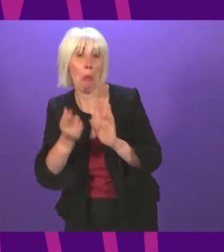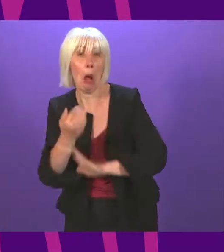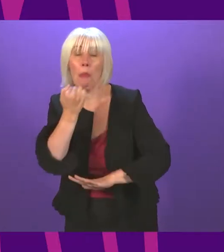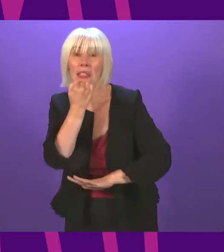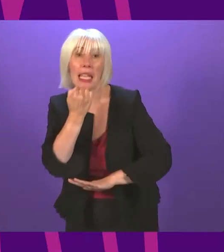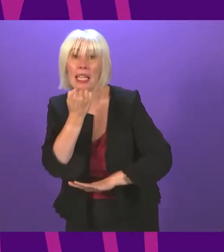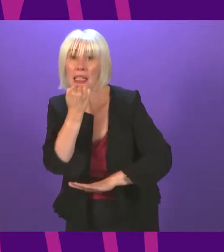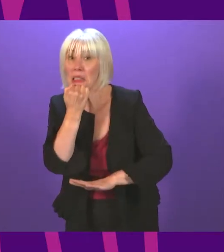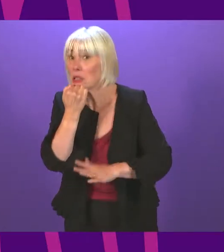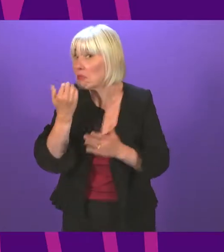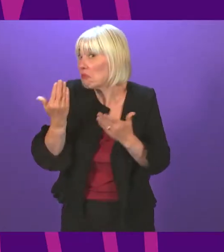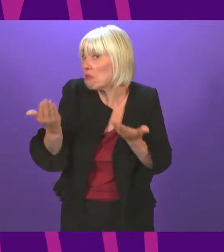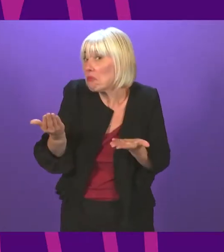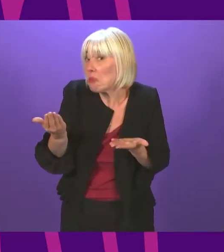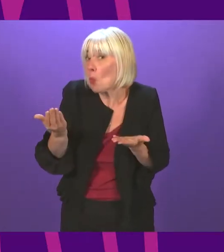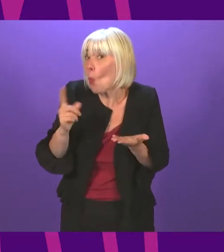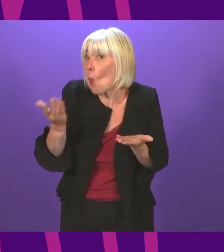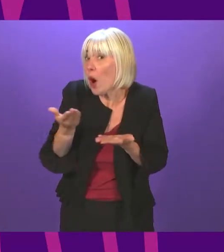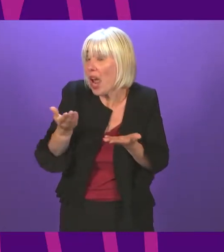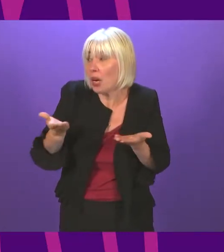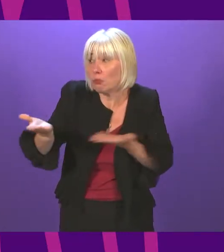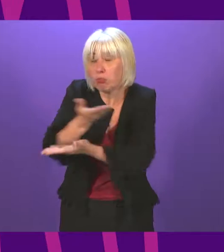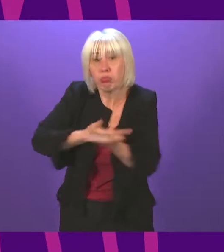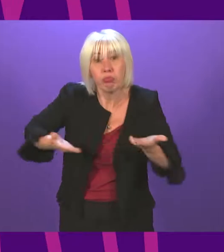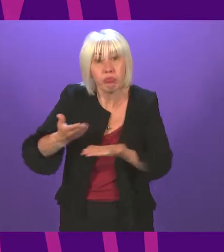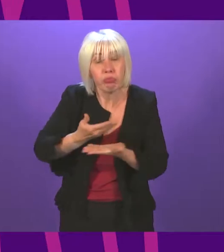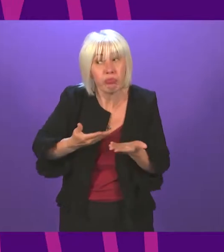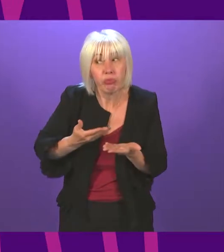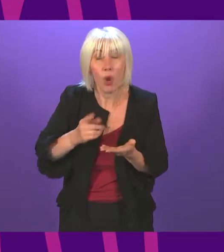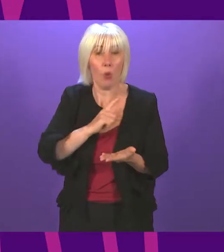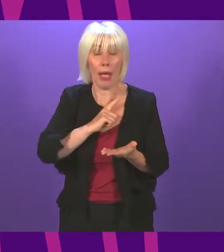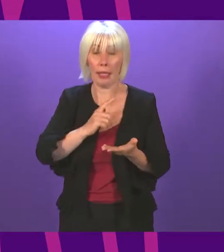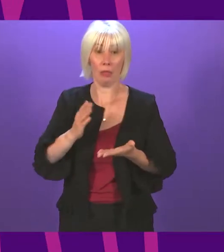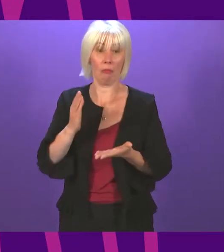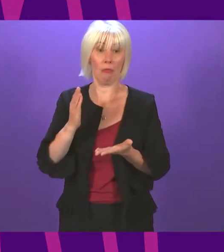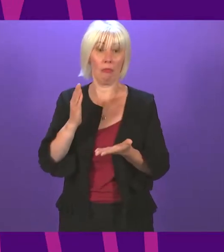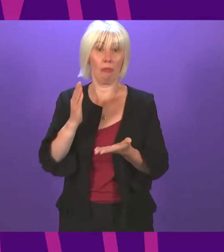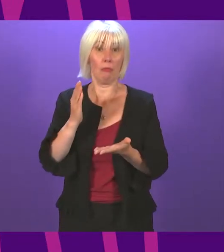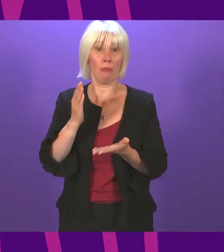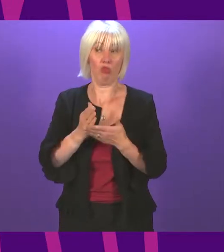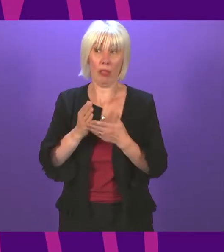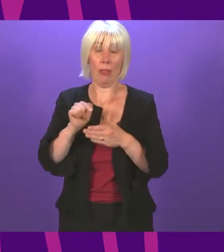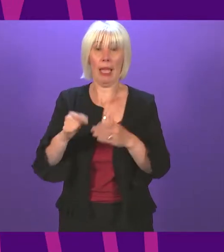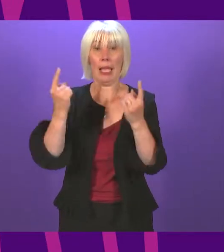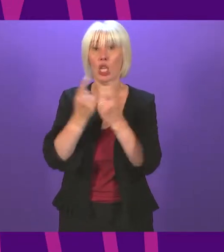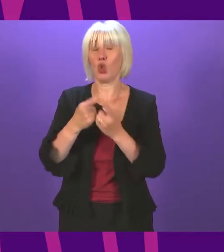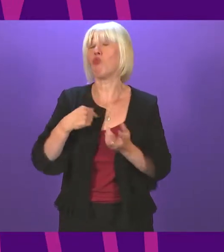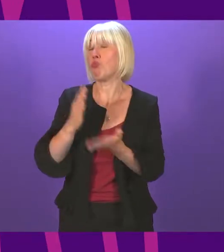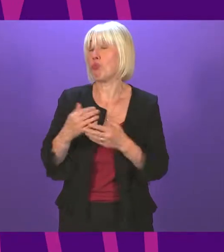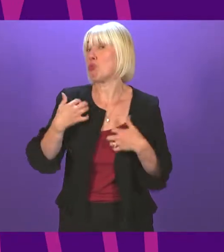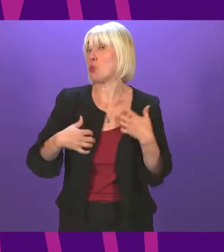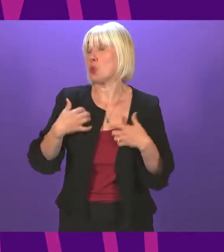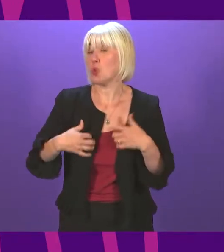on where discussions on that issue may be at, because it is an issue that I am very interested in.